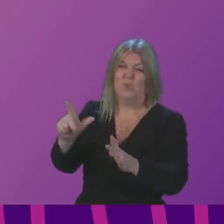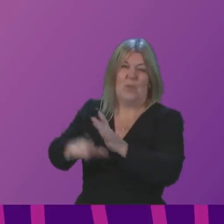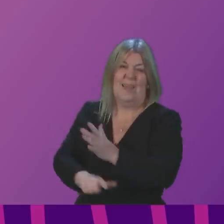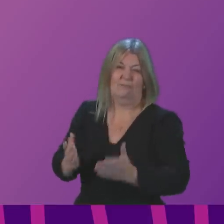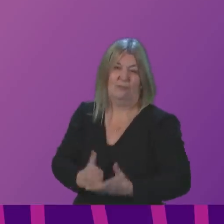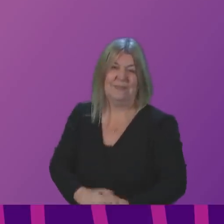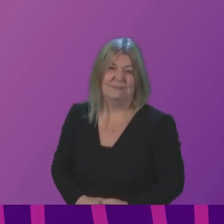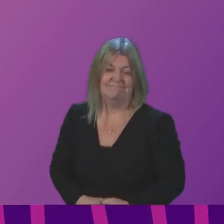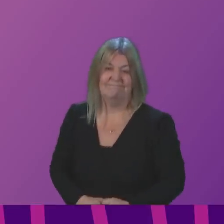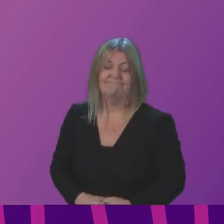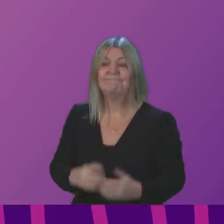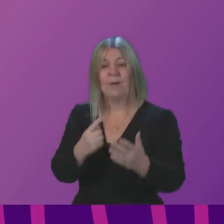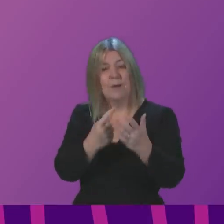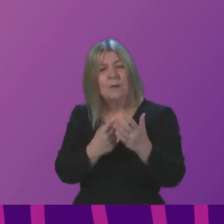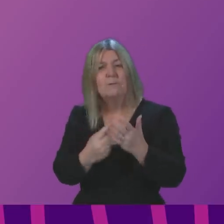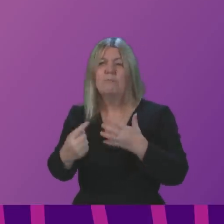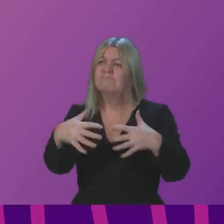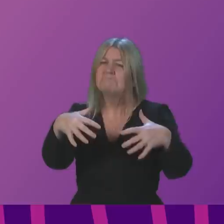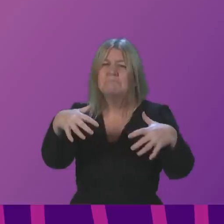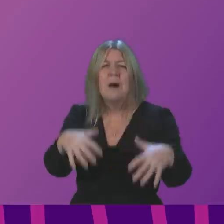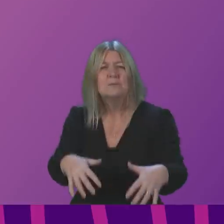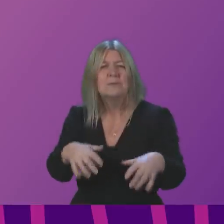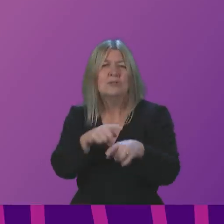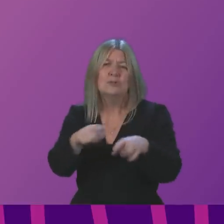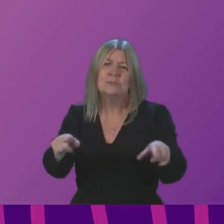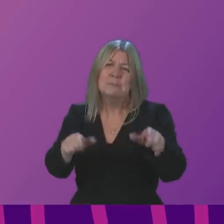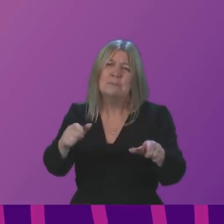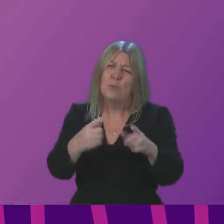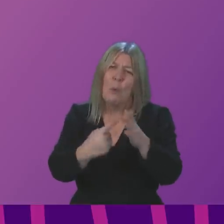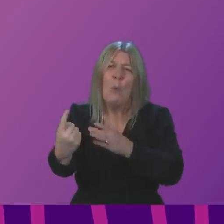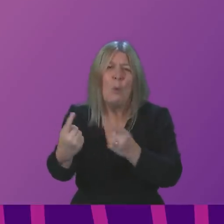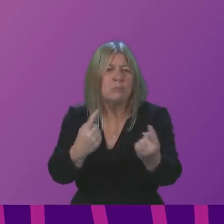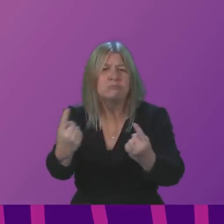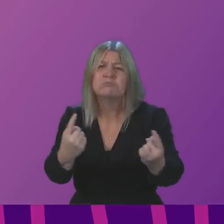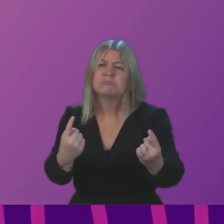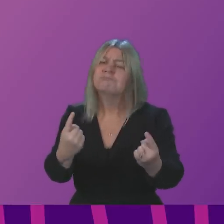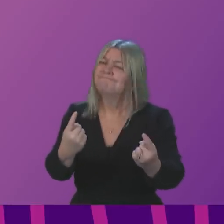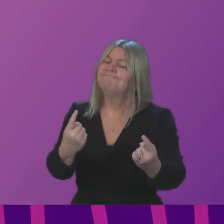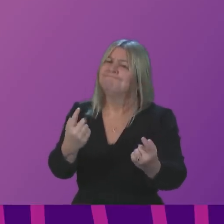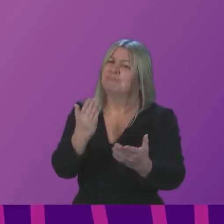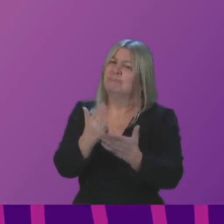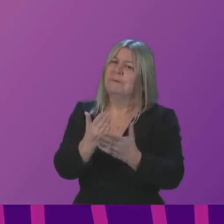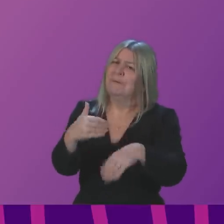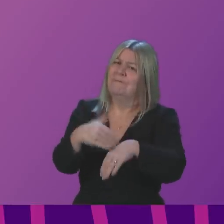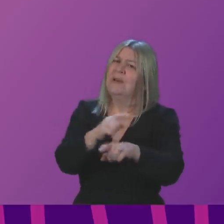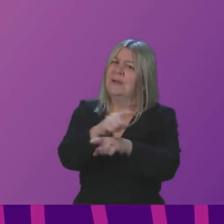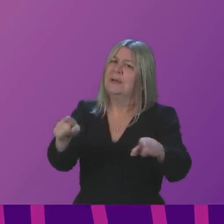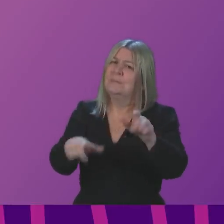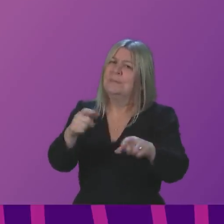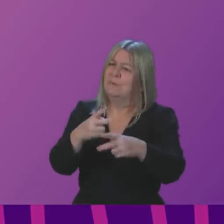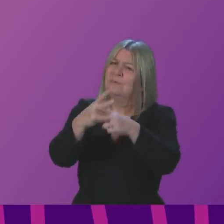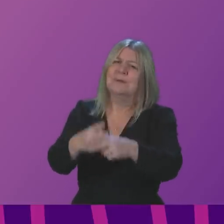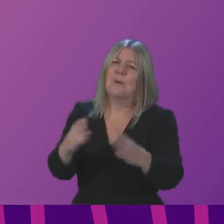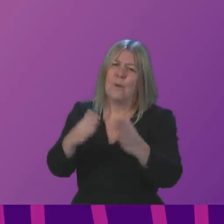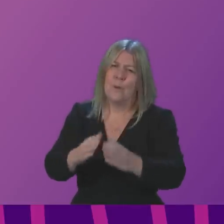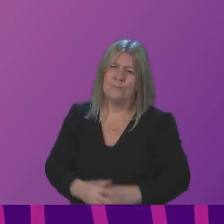and isolation continue to impact the quality of life of many care home residents, despite the Open With Care policy on visiting.